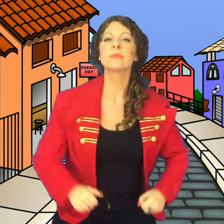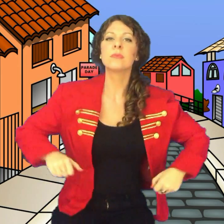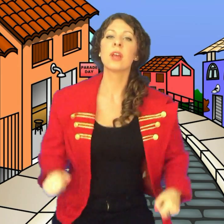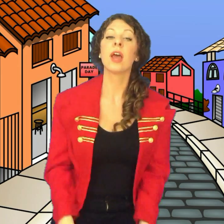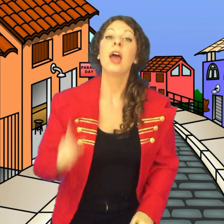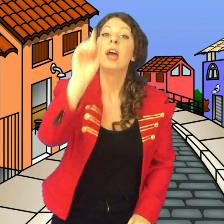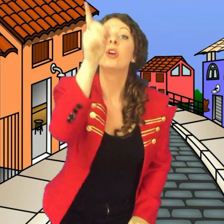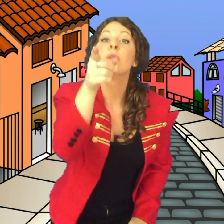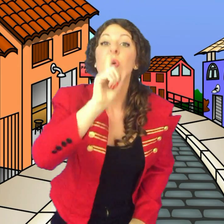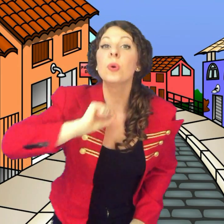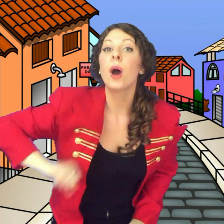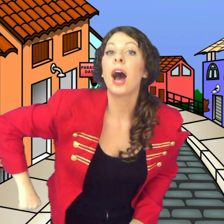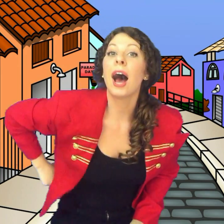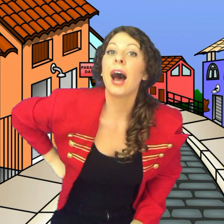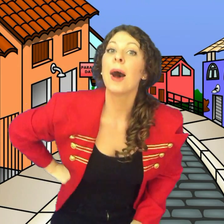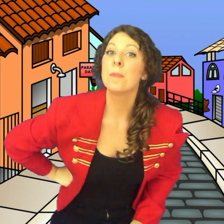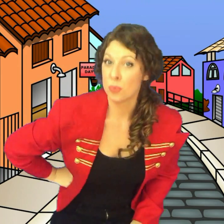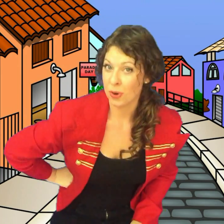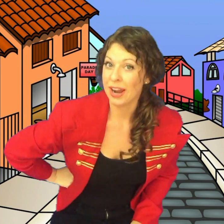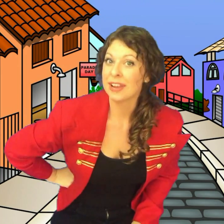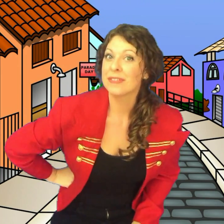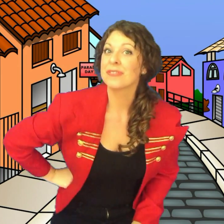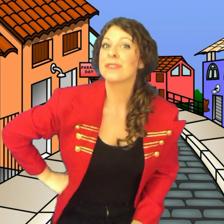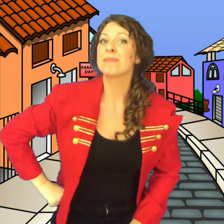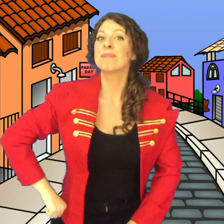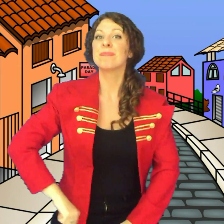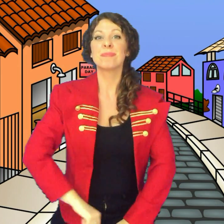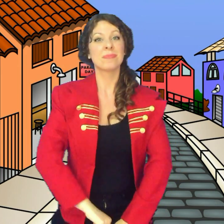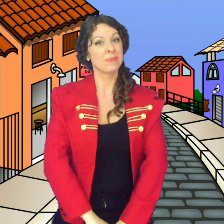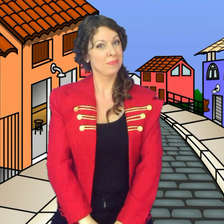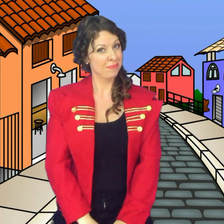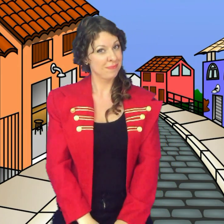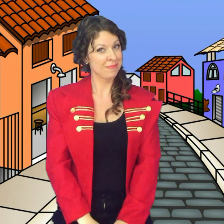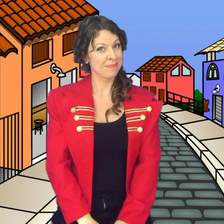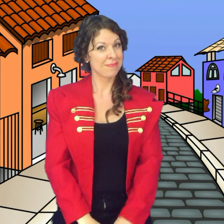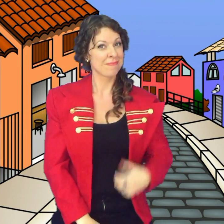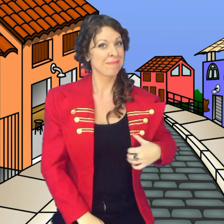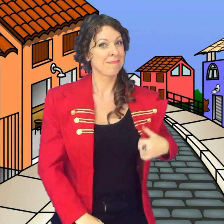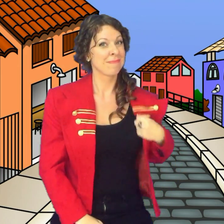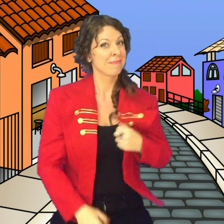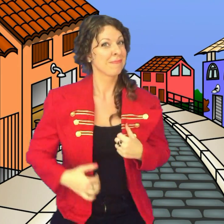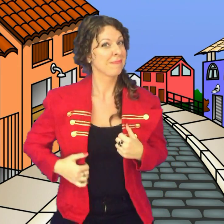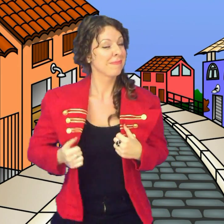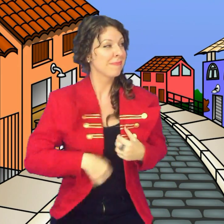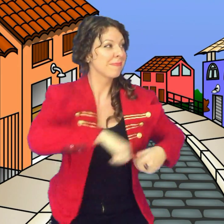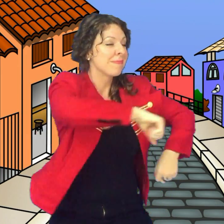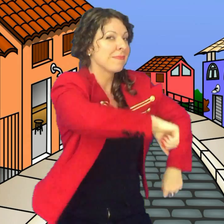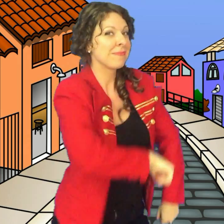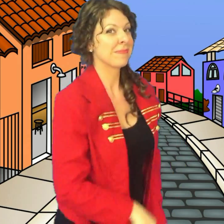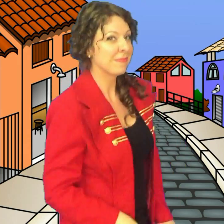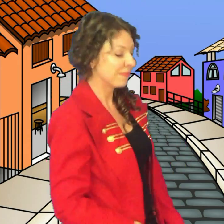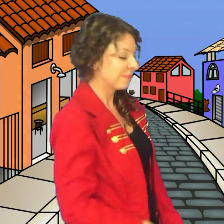You are brave brave Bitch Oh yeah aquí